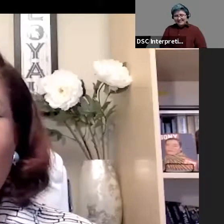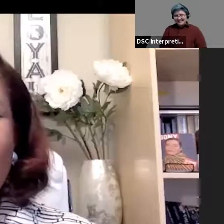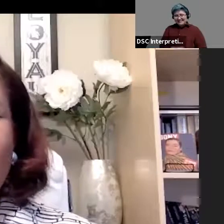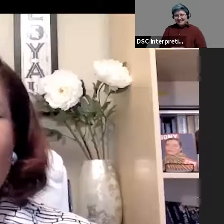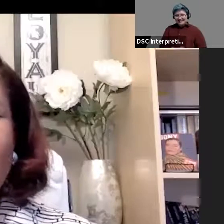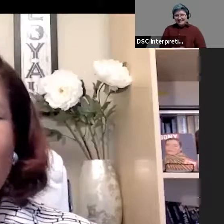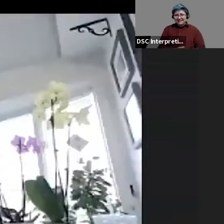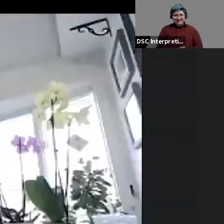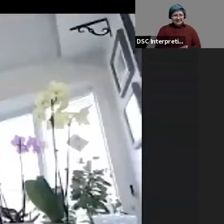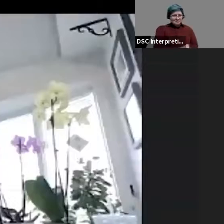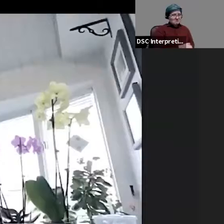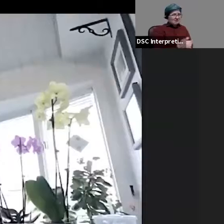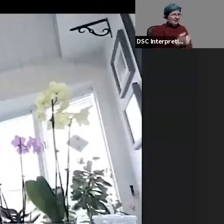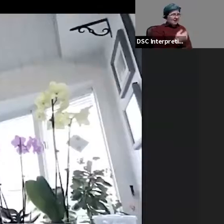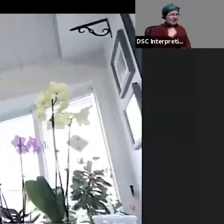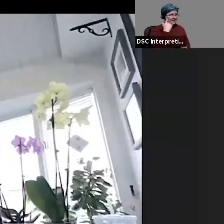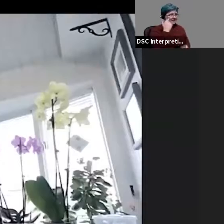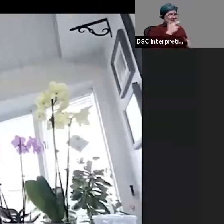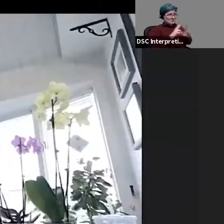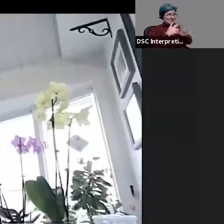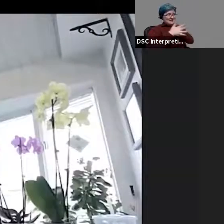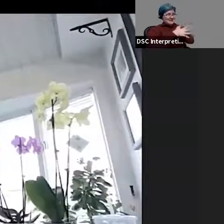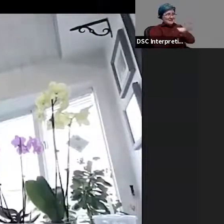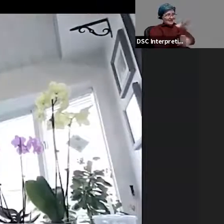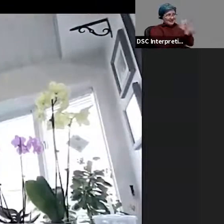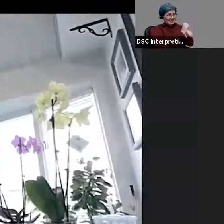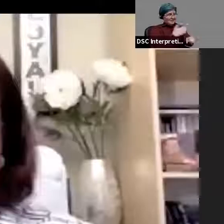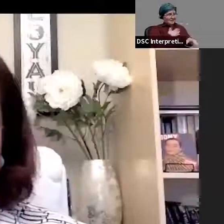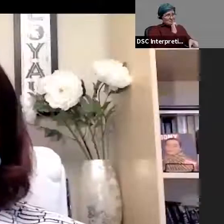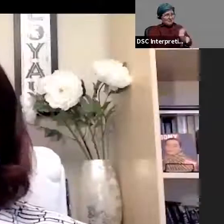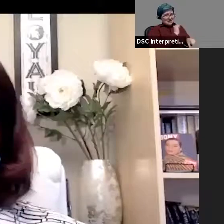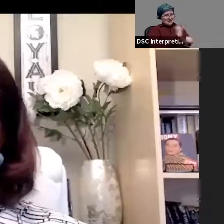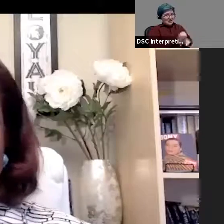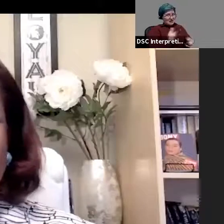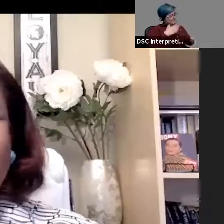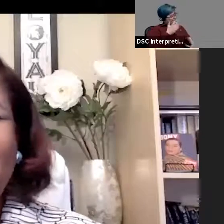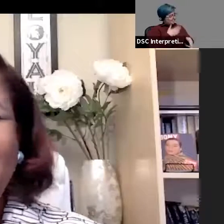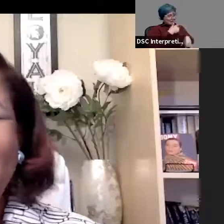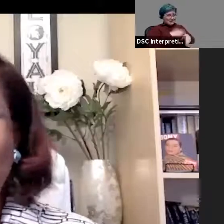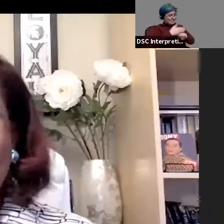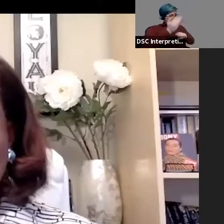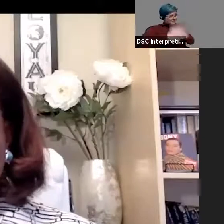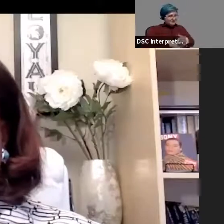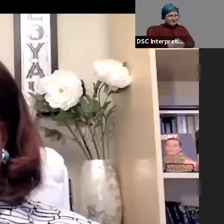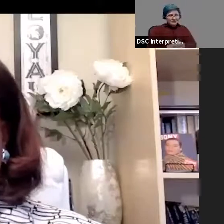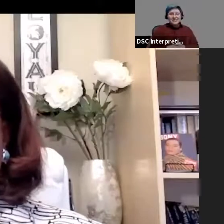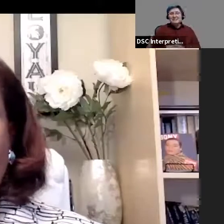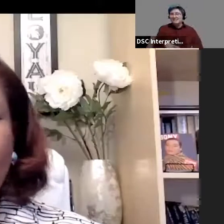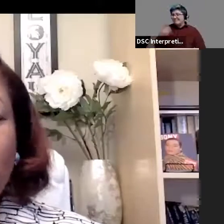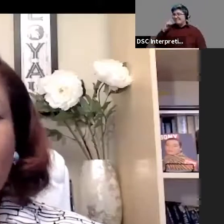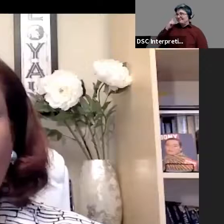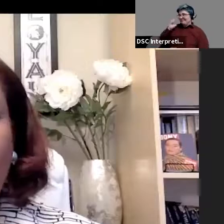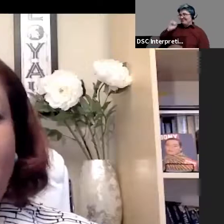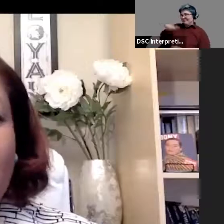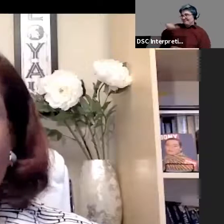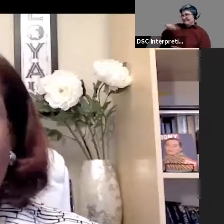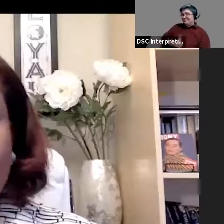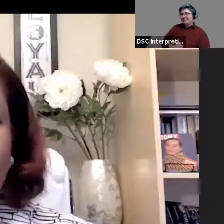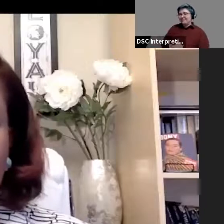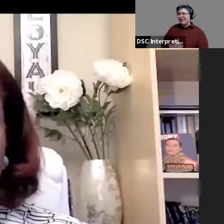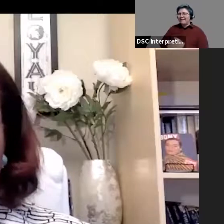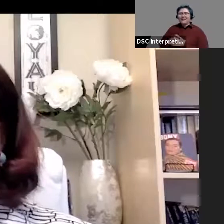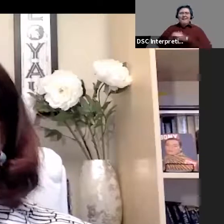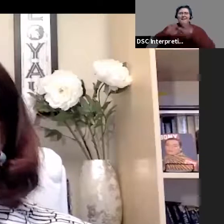I think he's got my job, Rhonda. I think it's over. I think it's over, Tom. I know. But really great